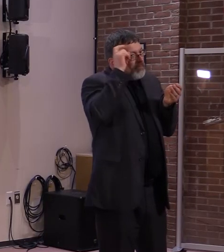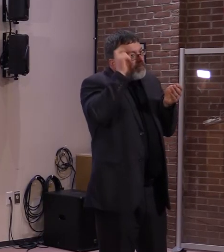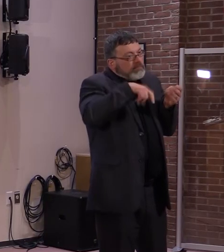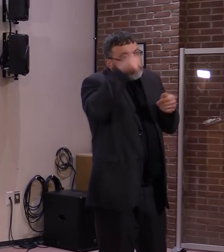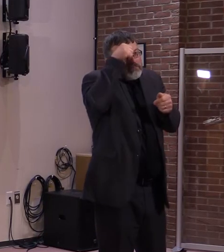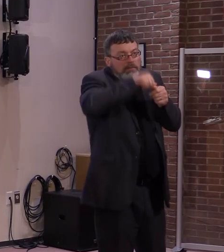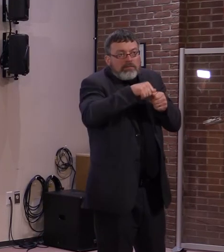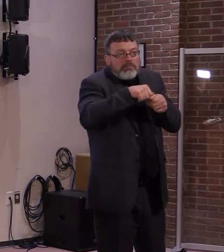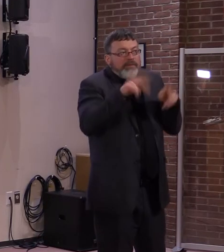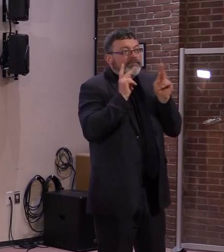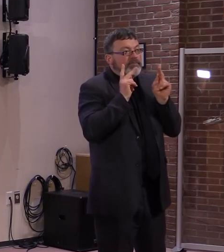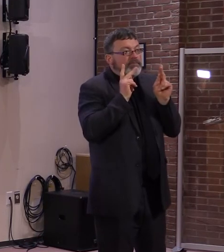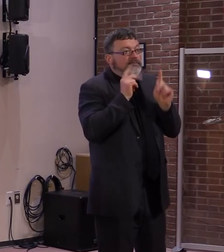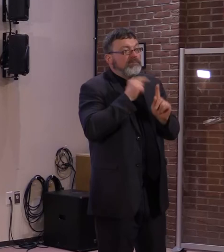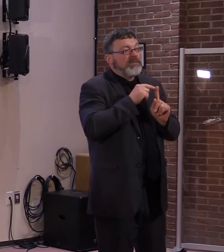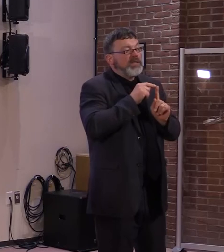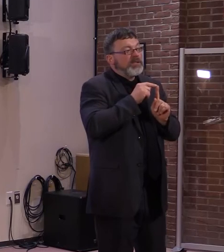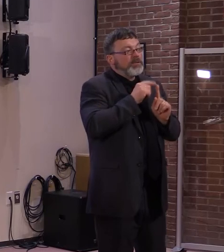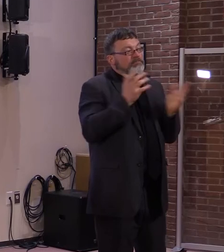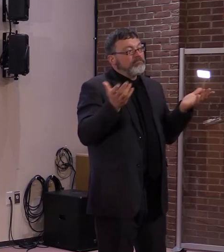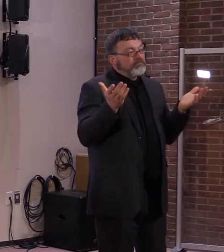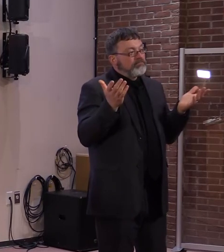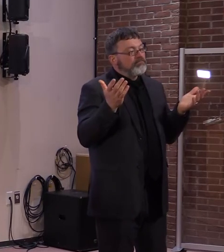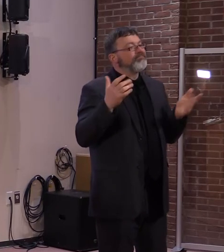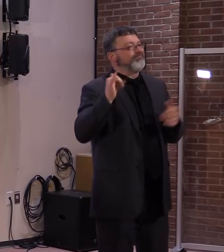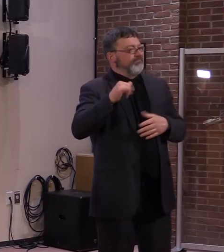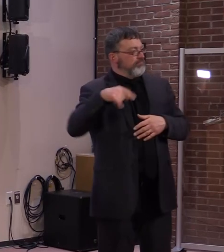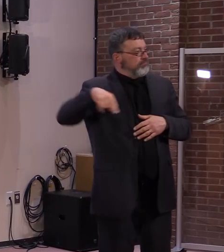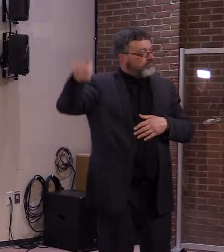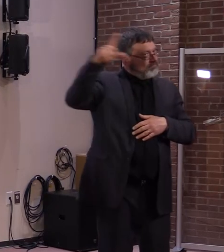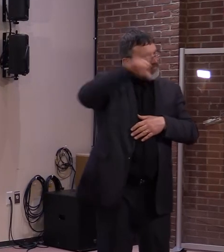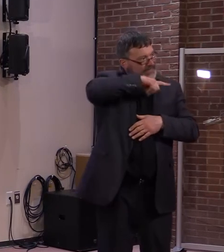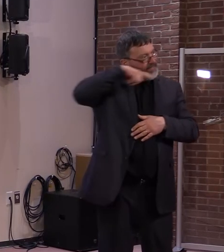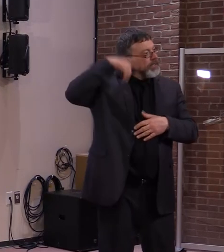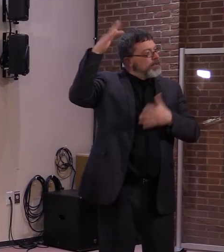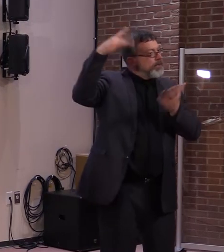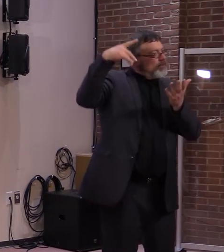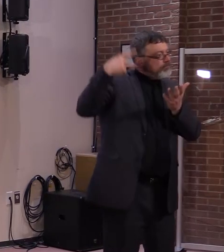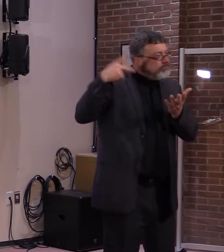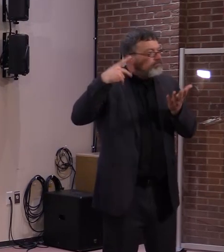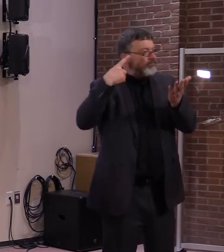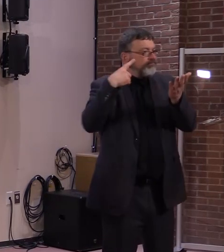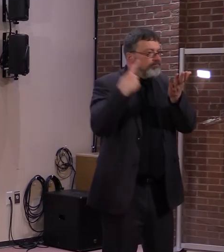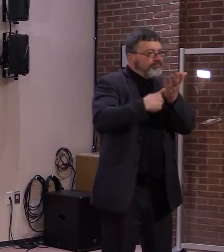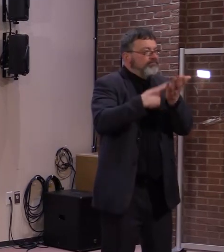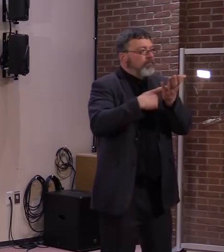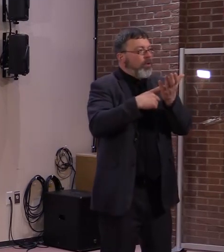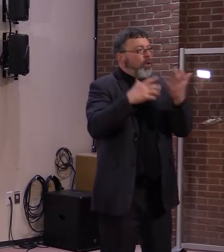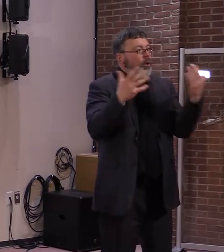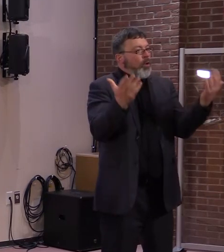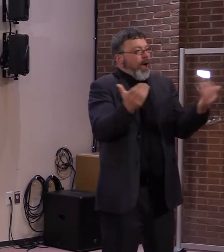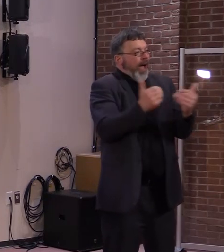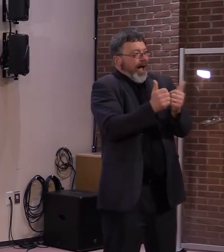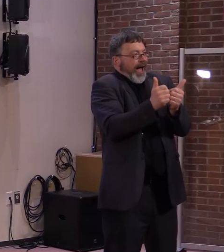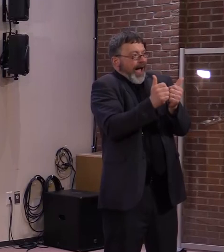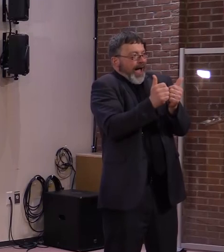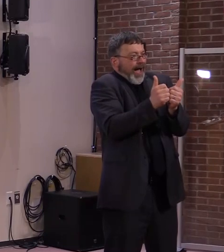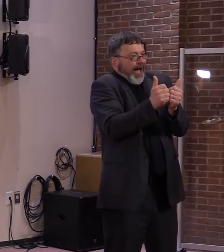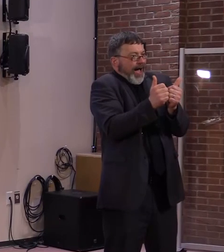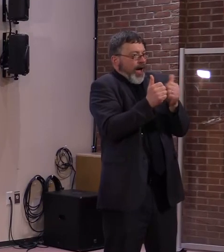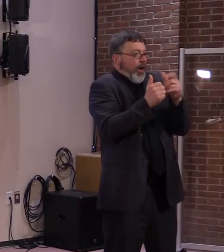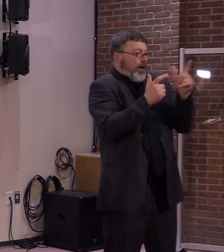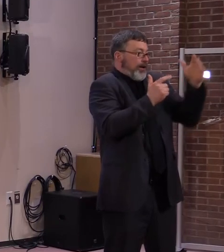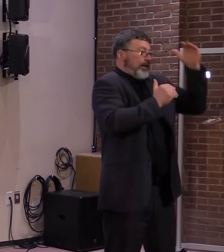of what we should be allowing and what we shouldn't and what we need to, to highlight